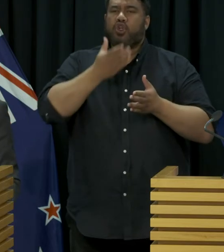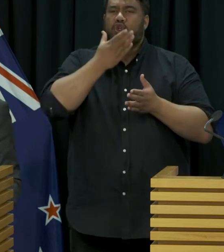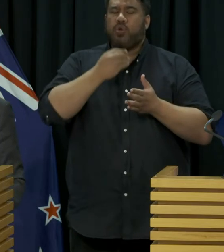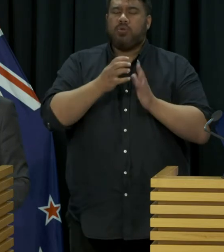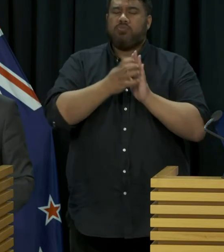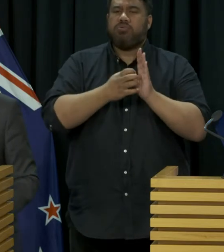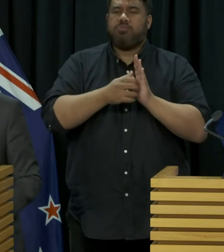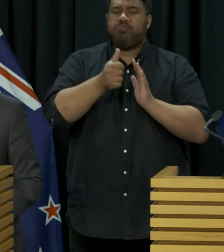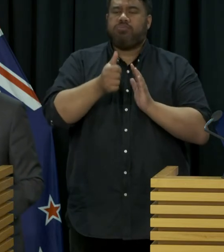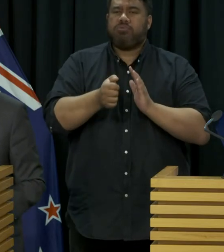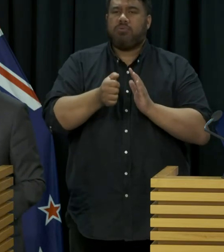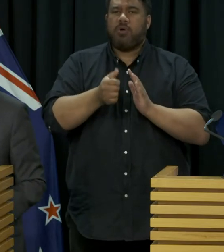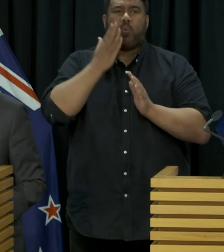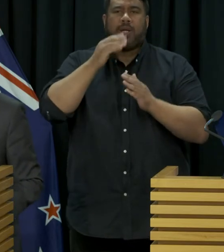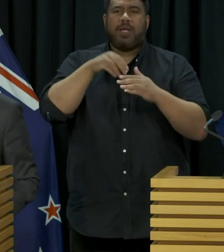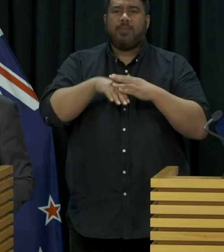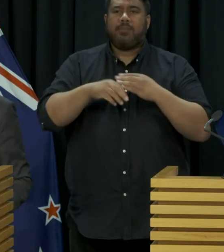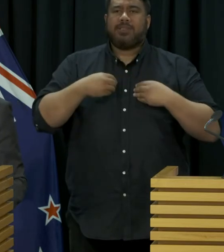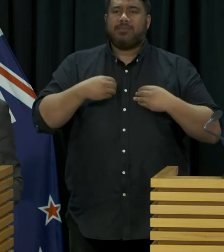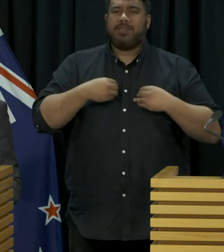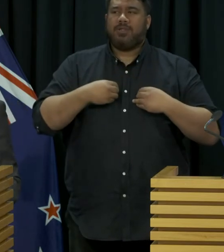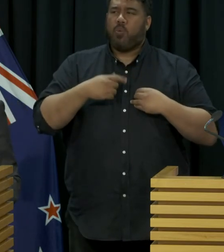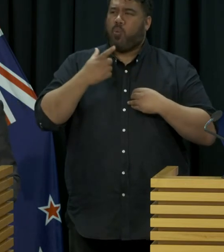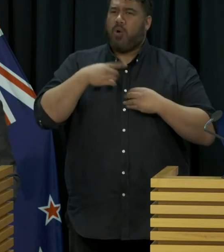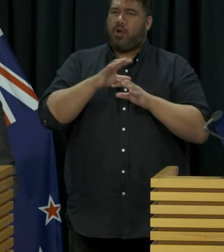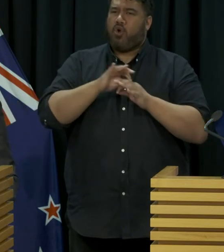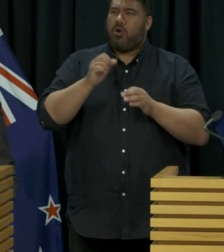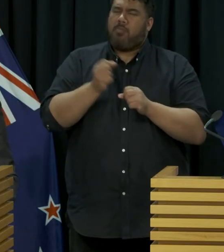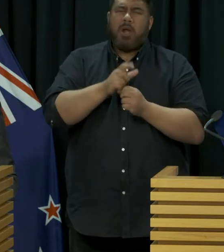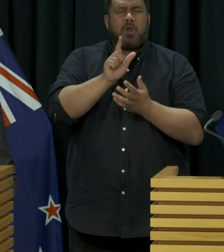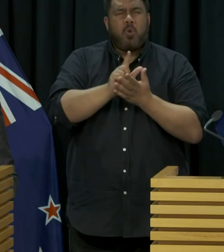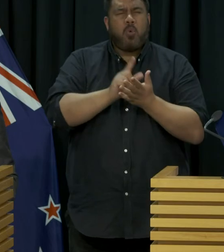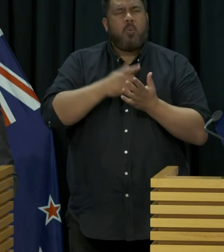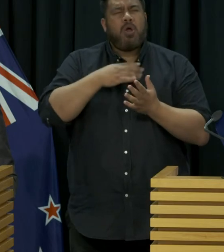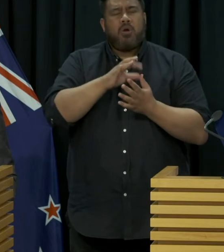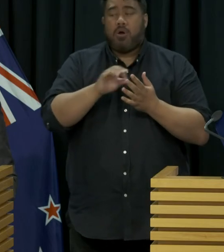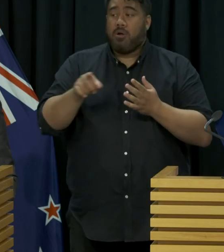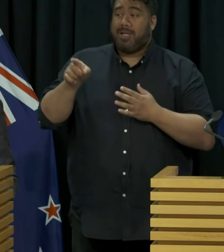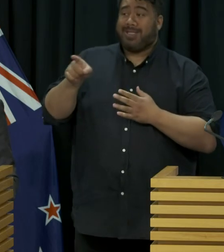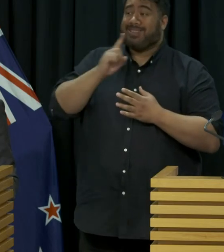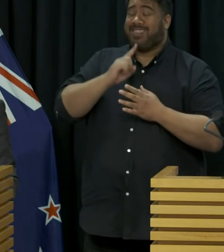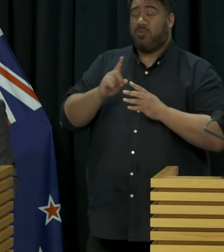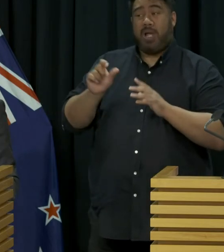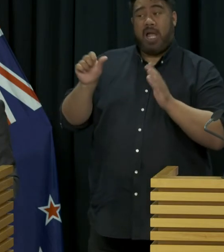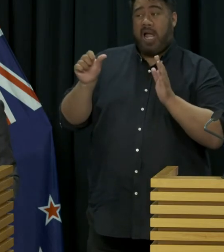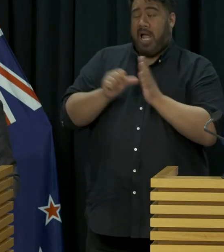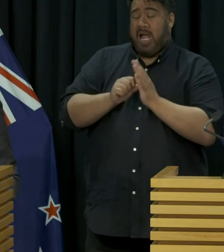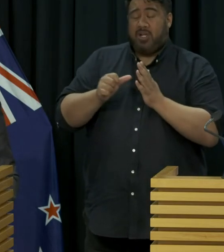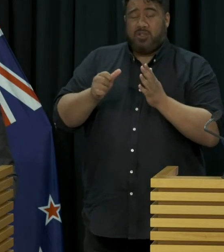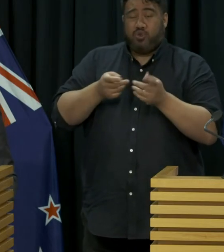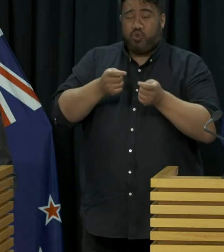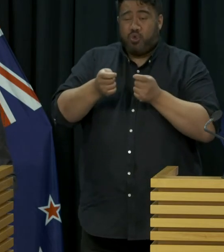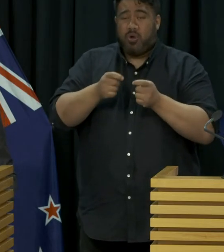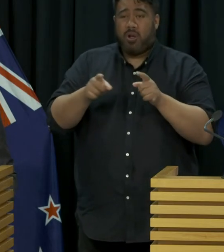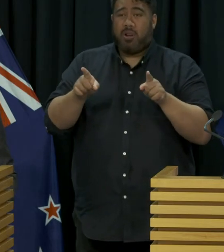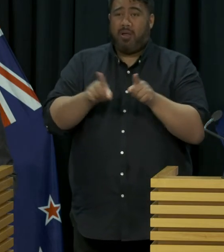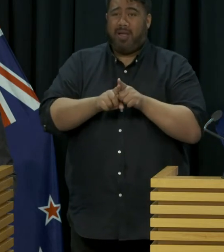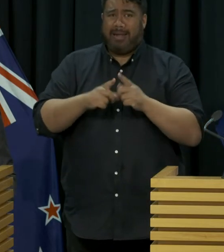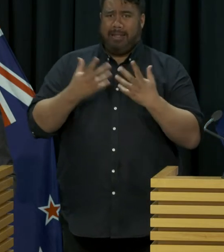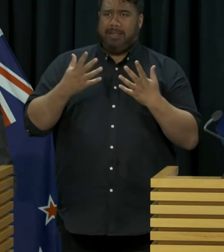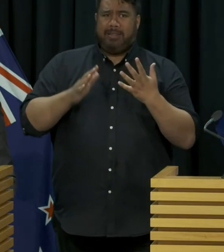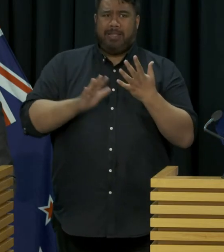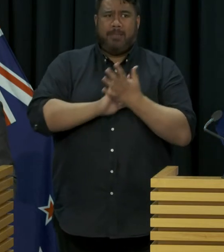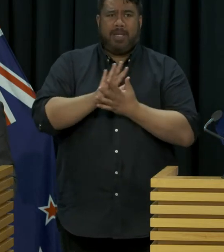there'd be an enforcement issue with that that would be very very resource intensive if you can imagine you know someone standing outside the